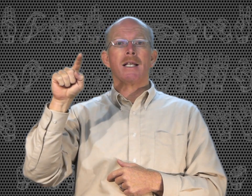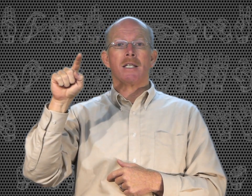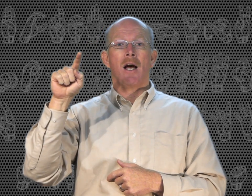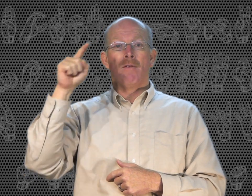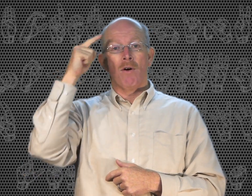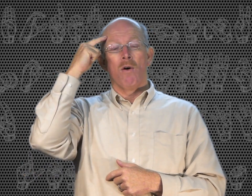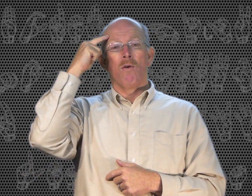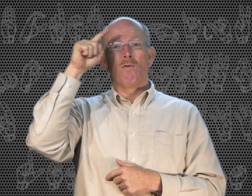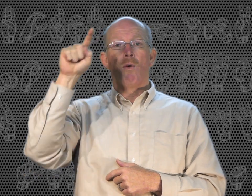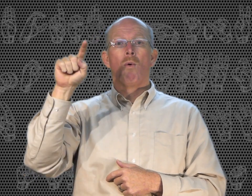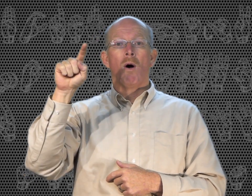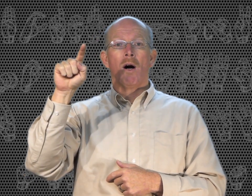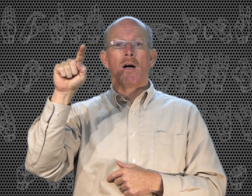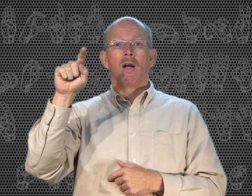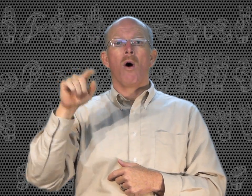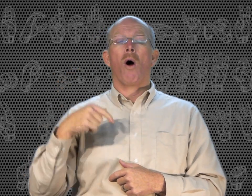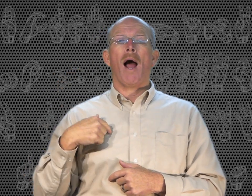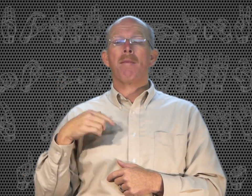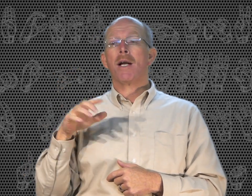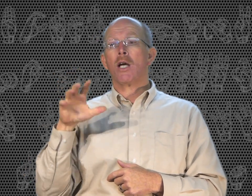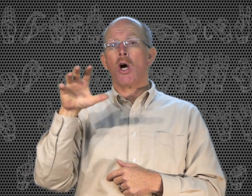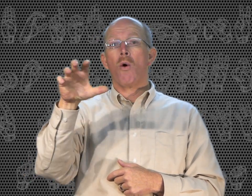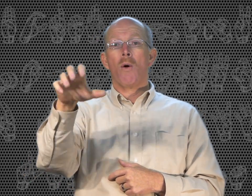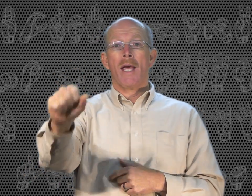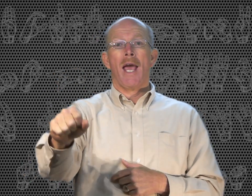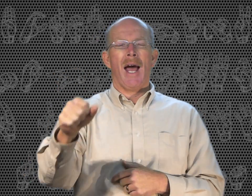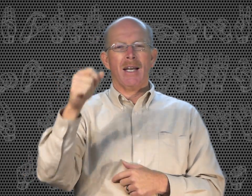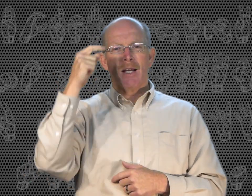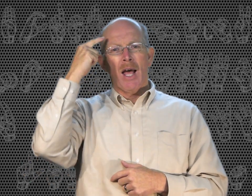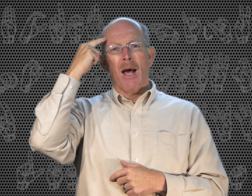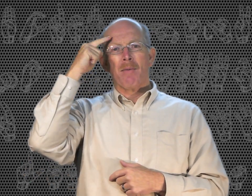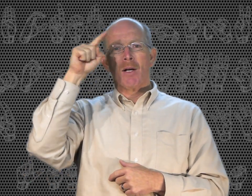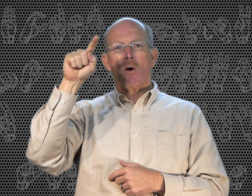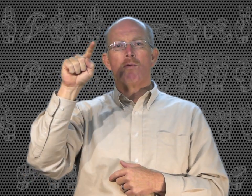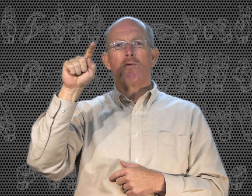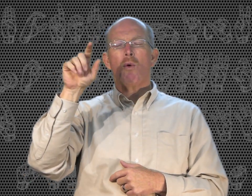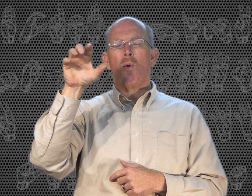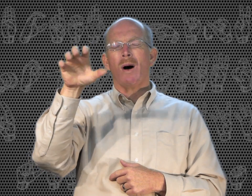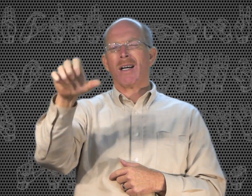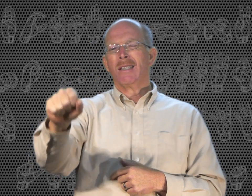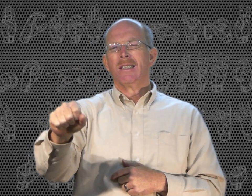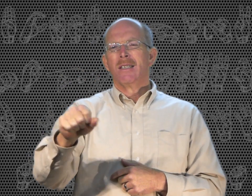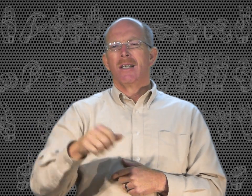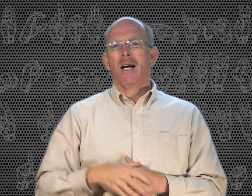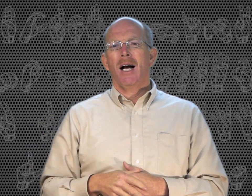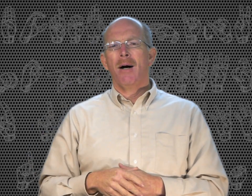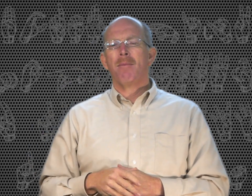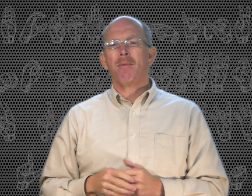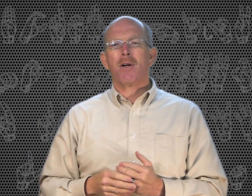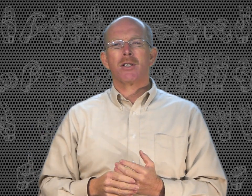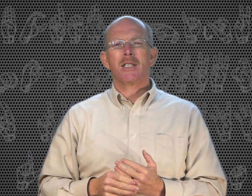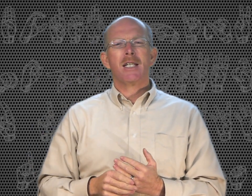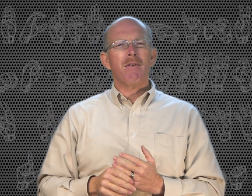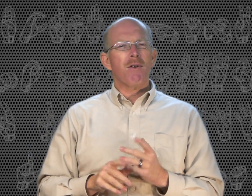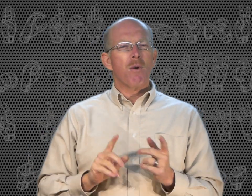of. For. Or, I'm going to go get. I'm going to go for. There's different,